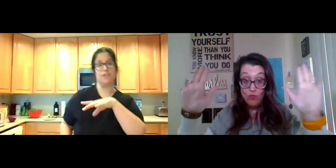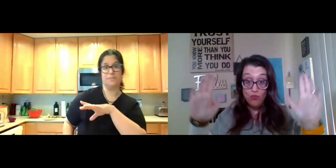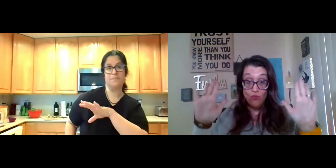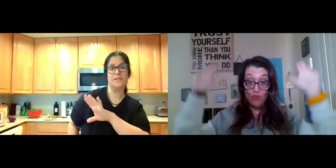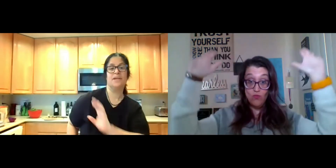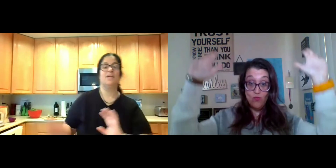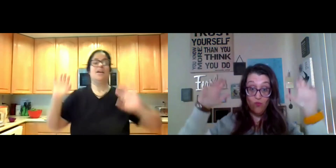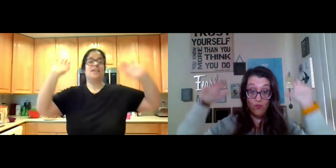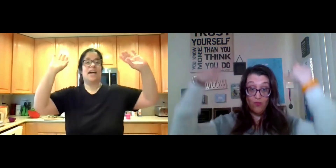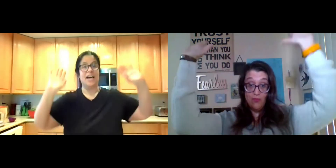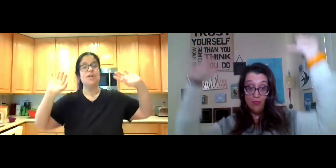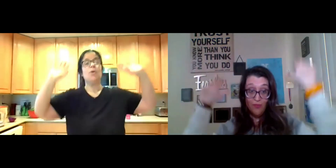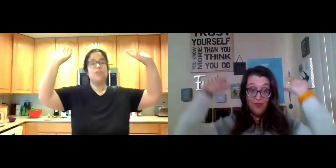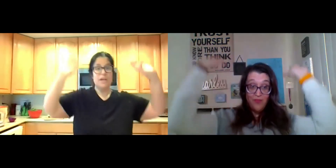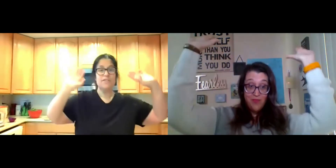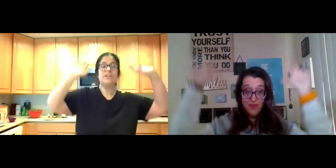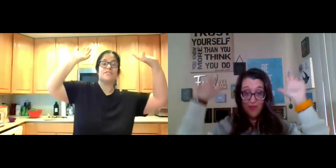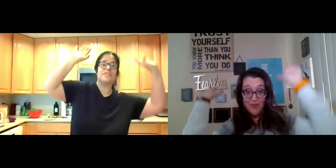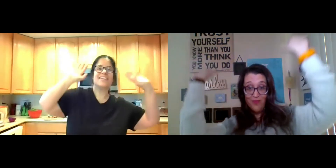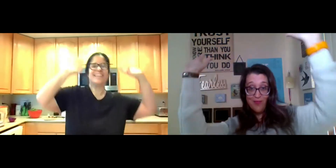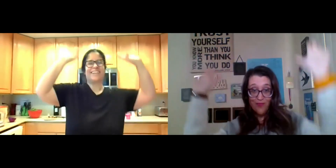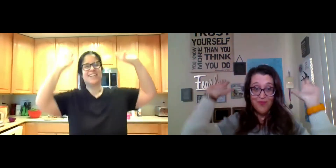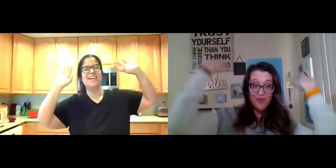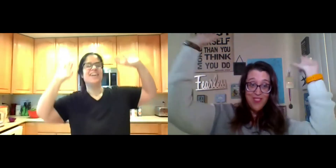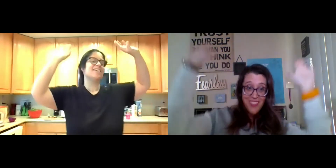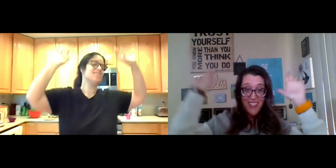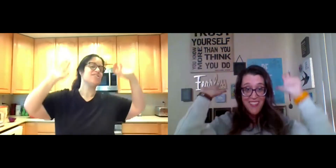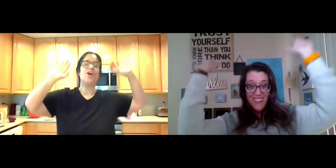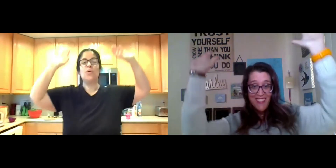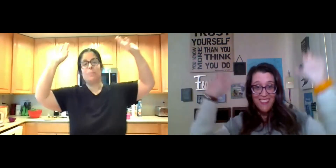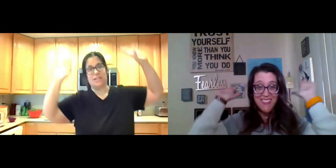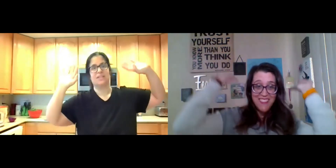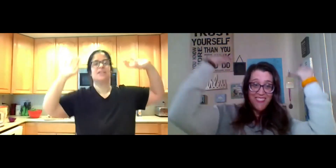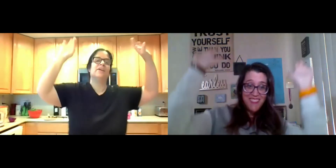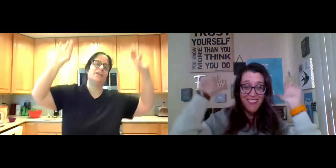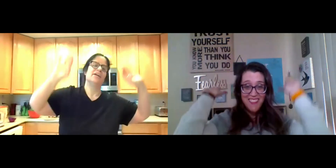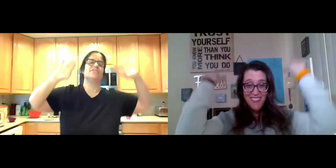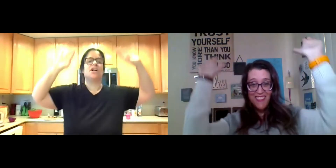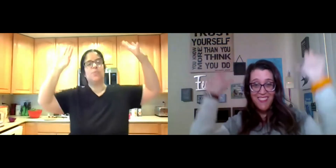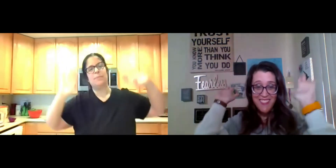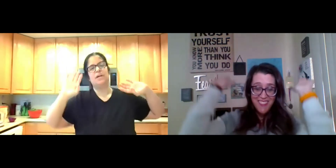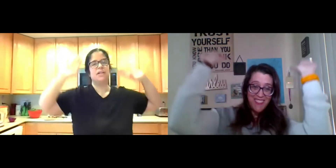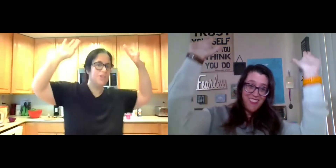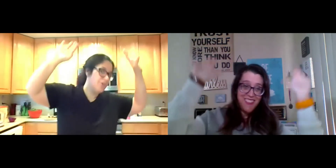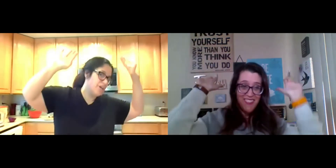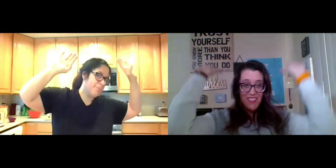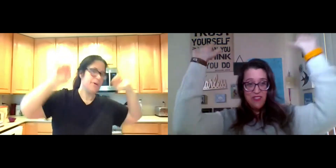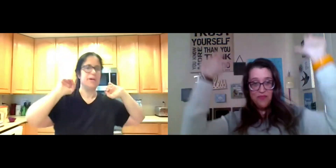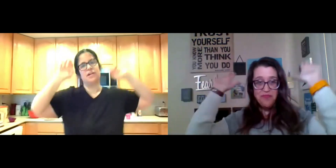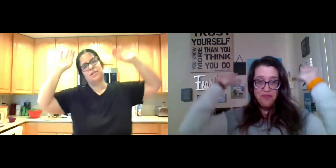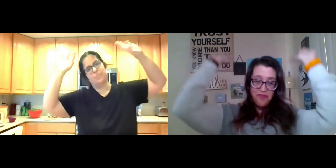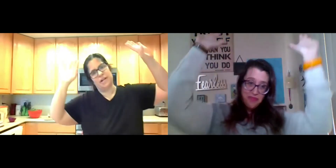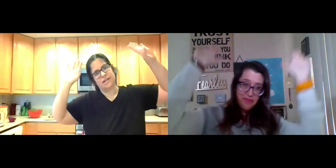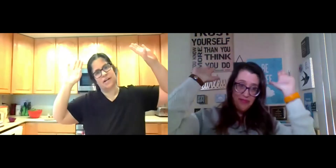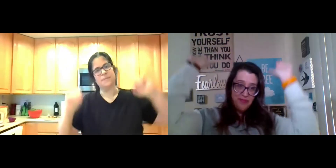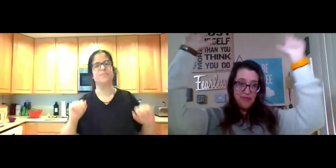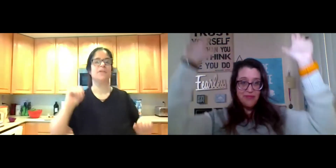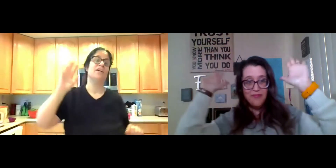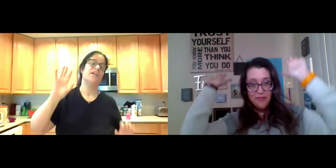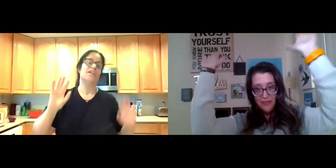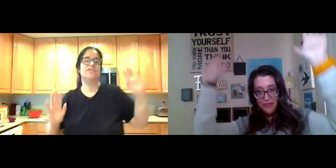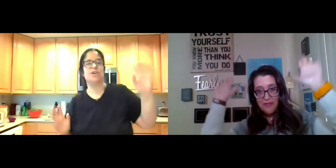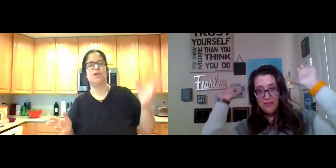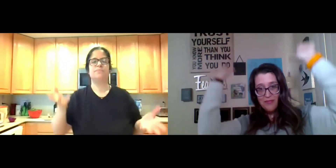So that's kind of fun. Yeah. And hopefully make friends because it's all women. It's all women in Europe and in America.